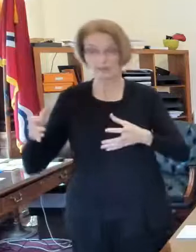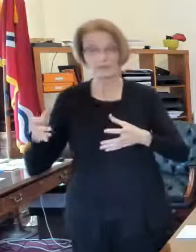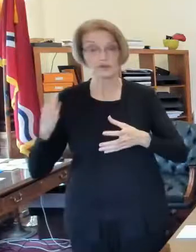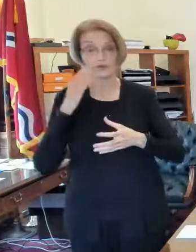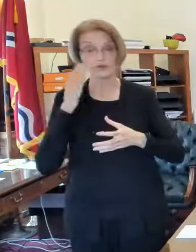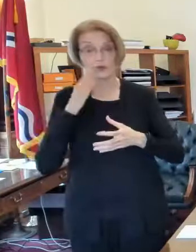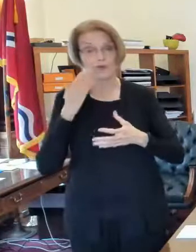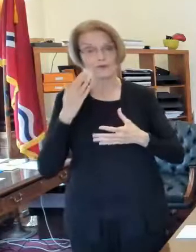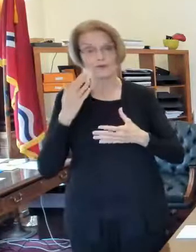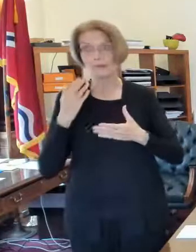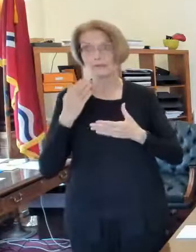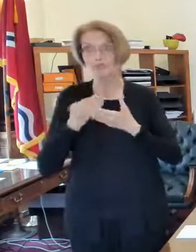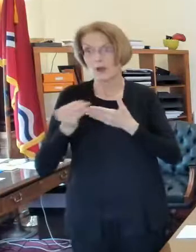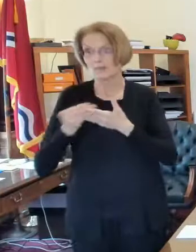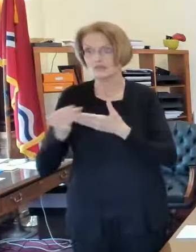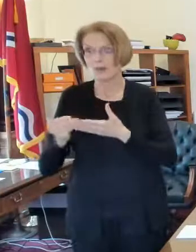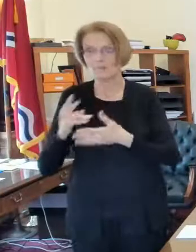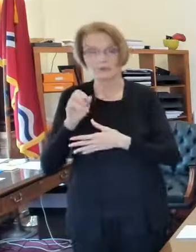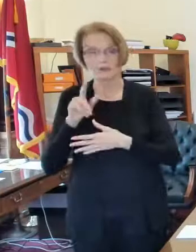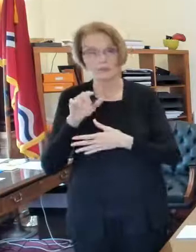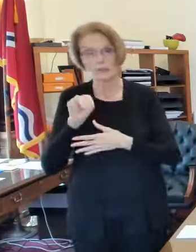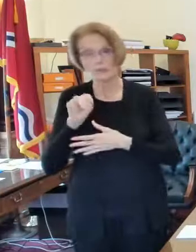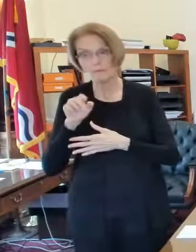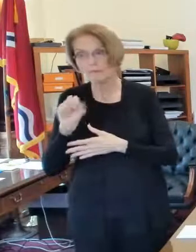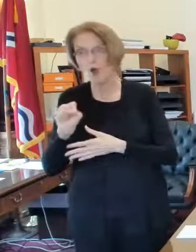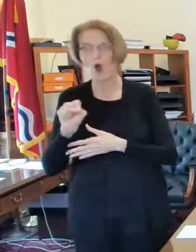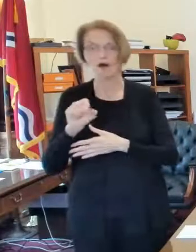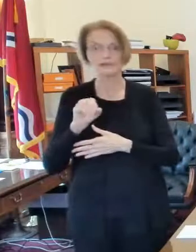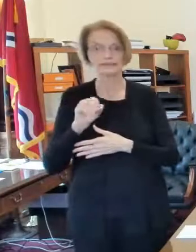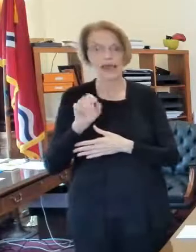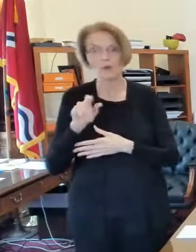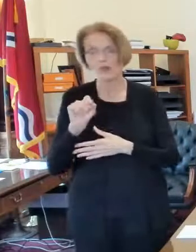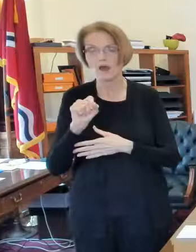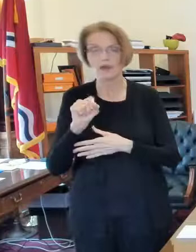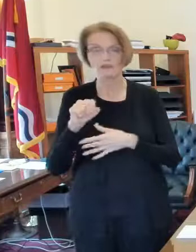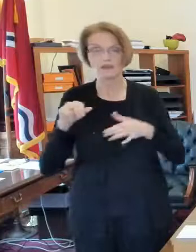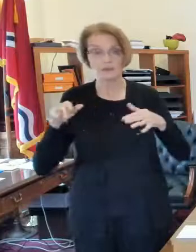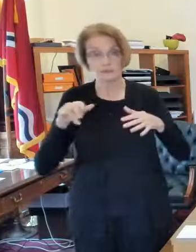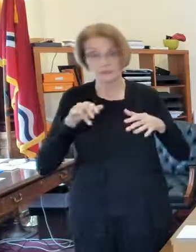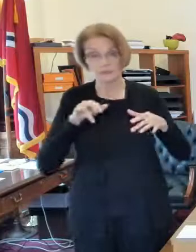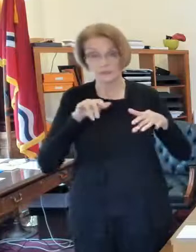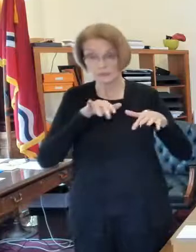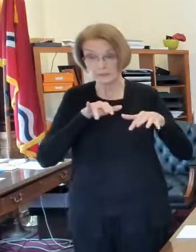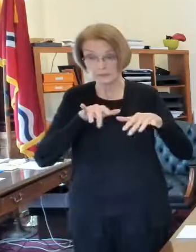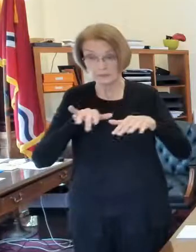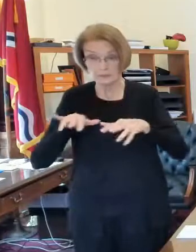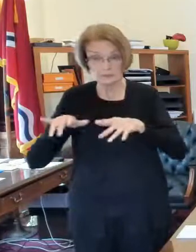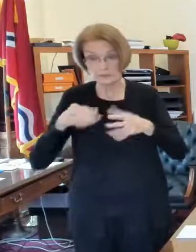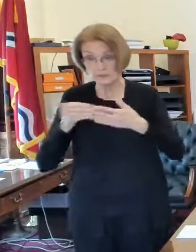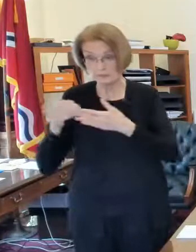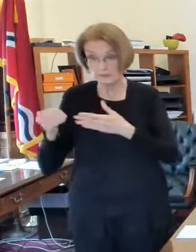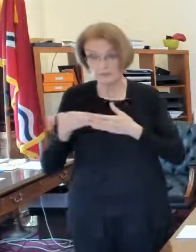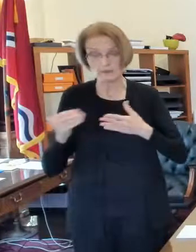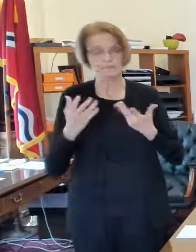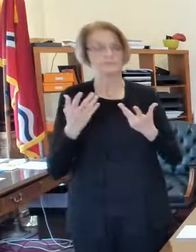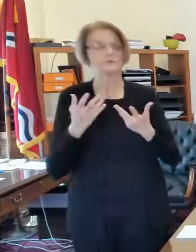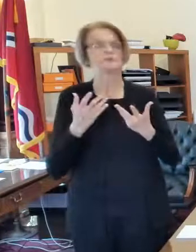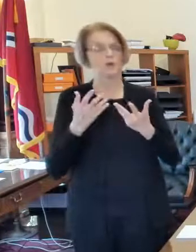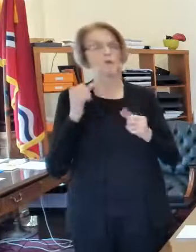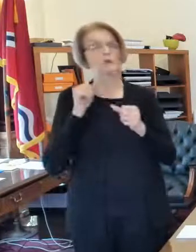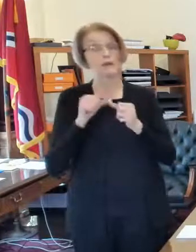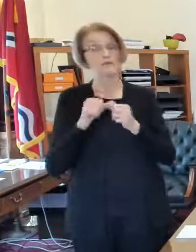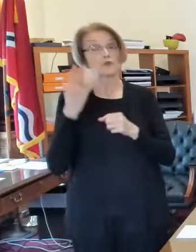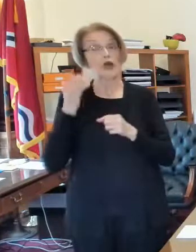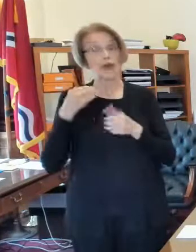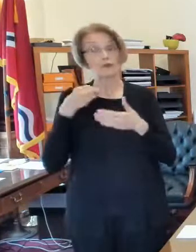a lot of people like to go to the malls the um outlets etc so please um be mindful when you're out in the community maintain at least six feet of